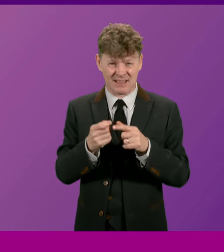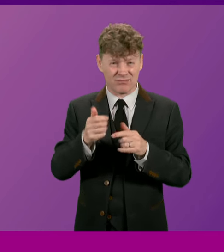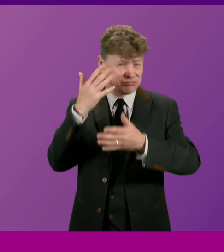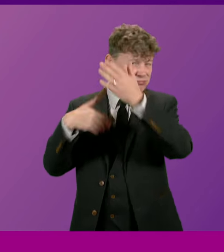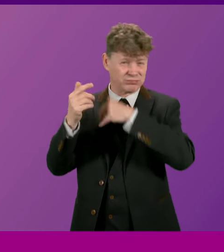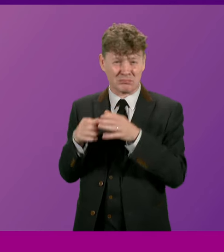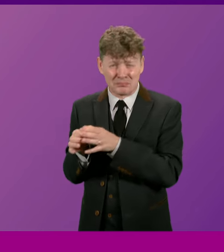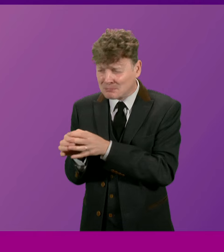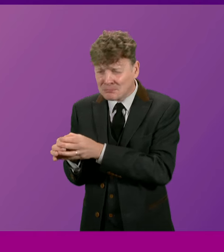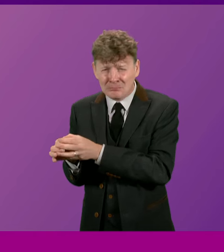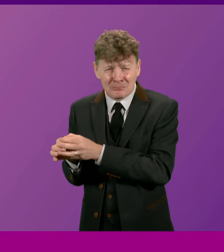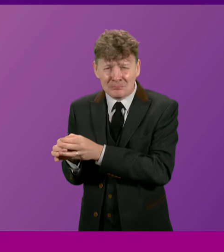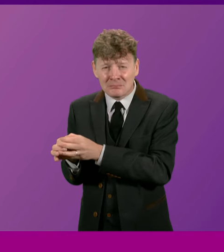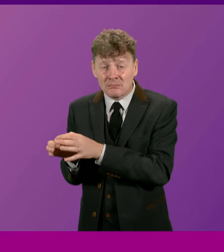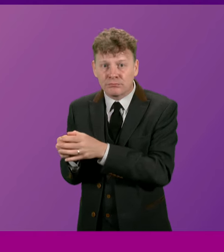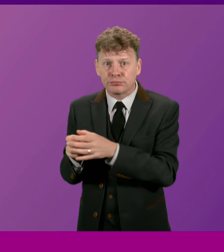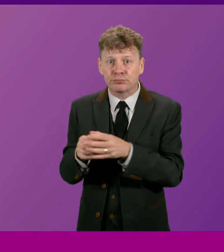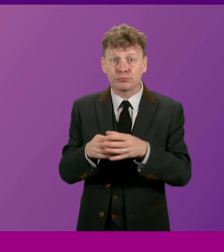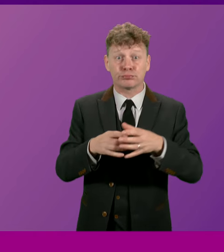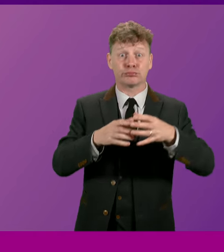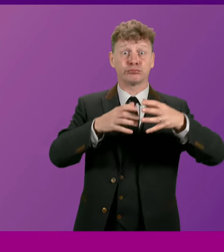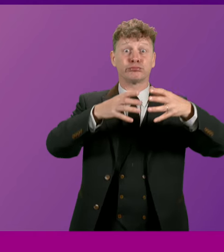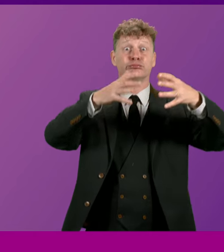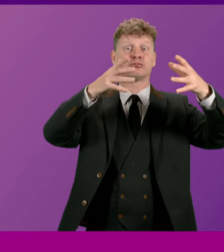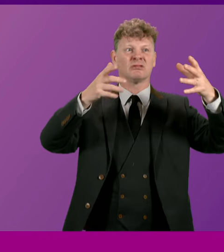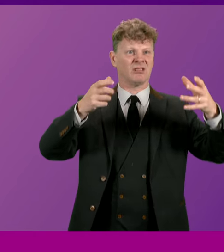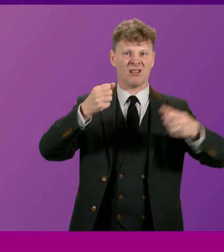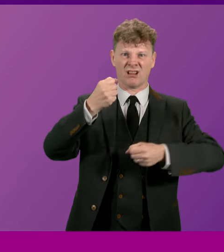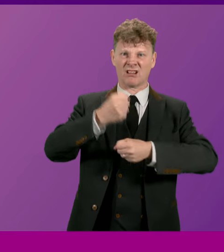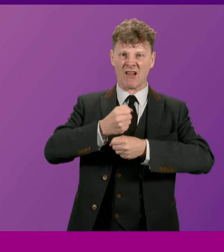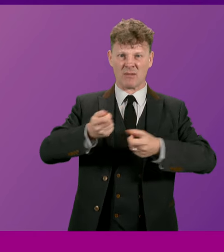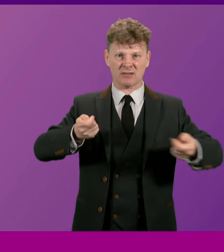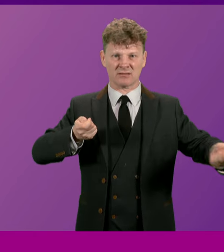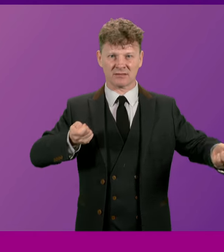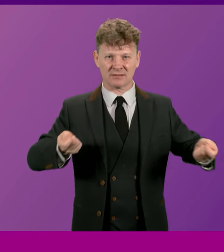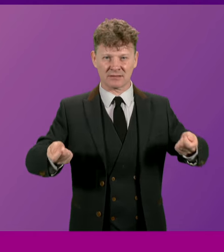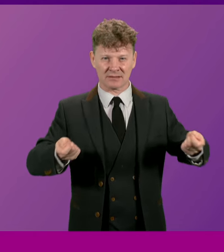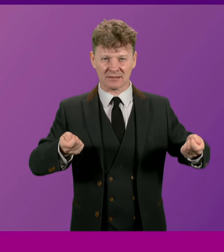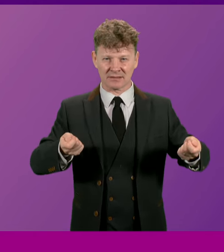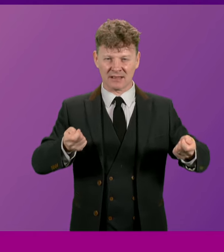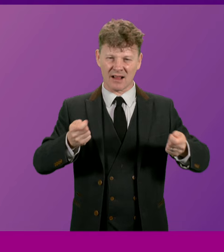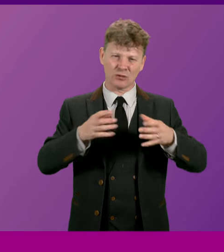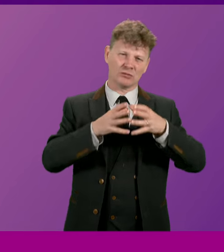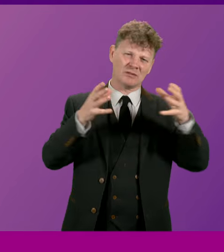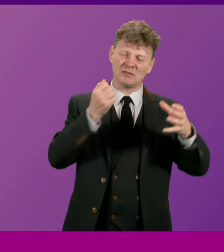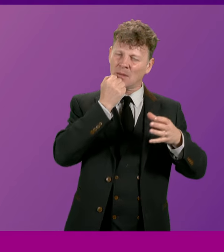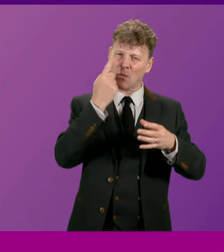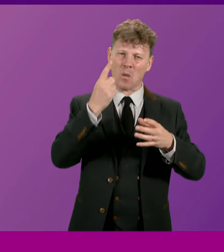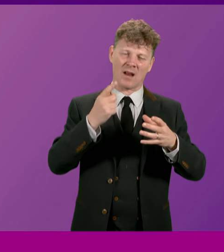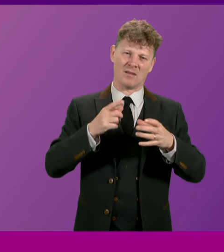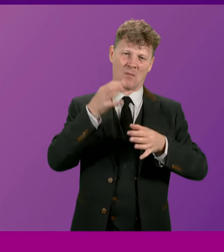of politics to the pinnacle of government, making it the dominant force in Scotland.